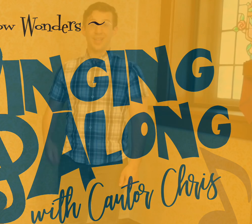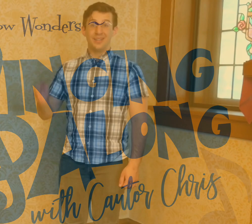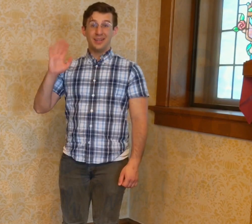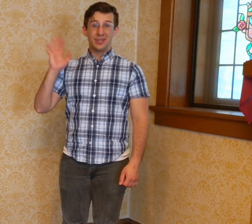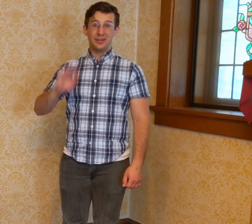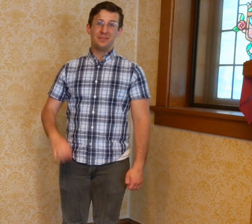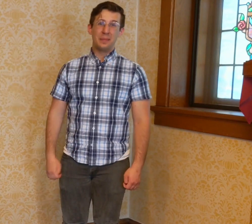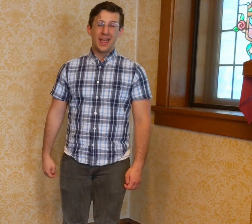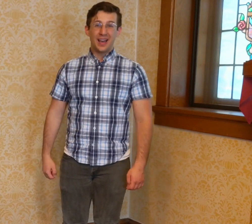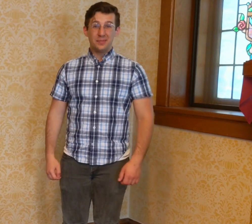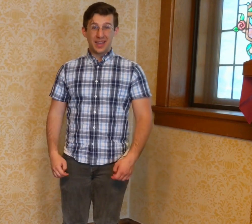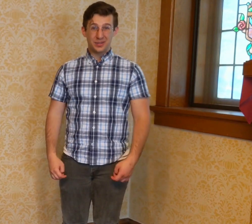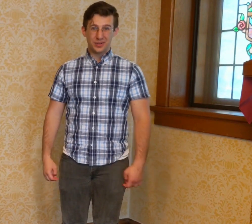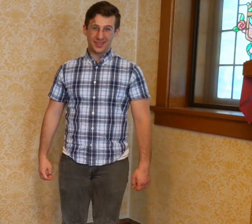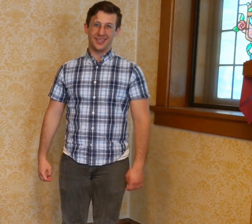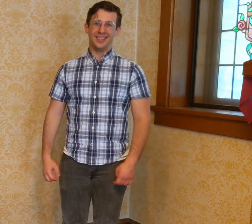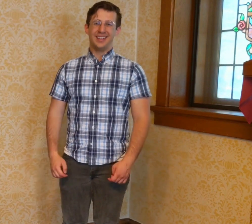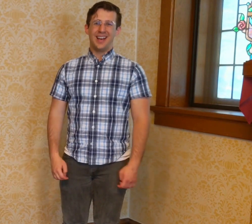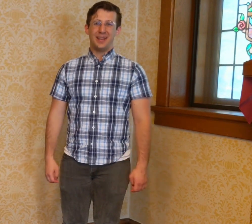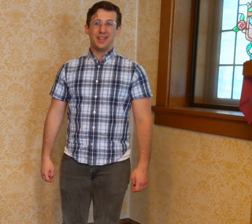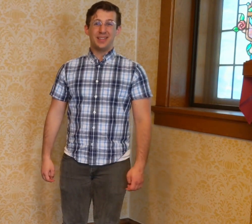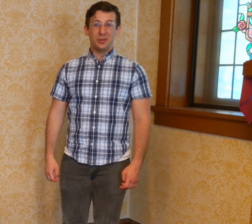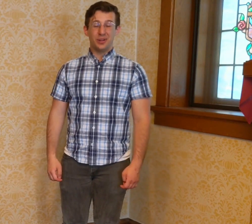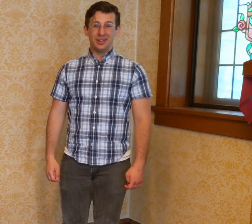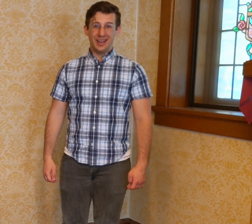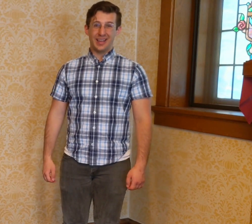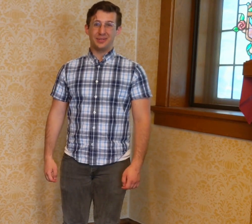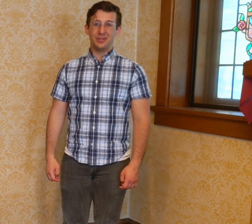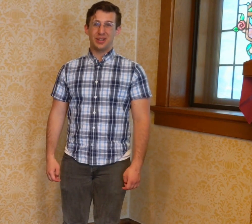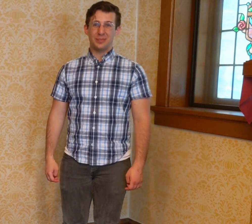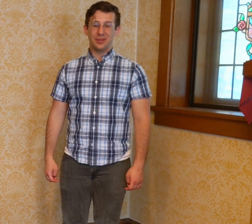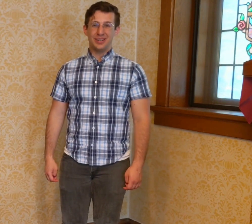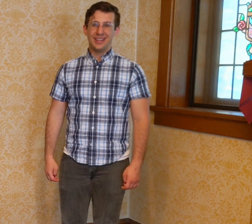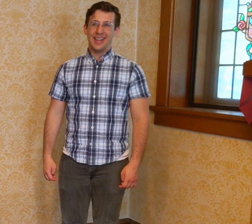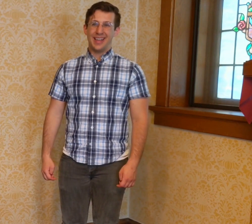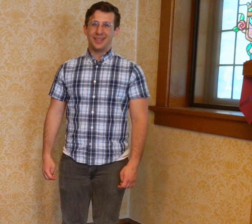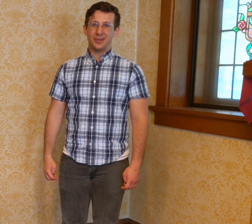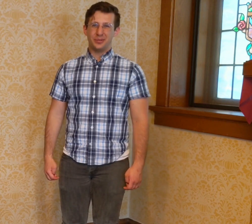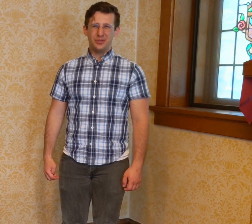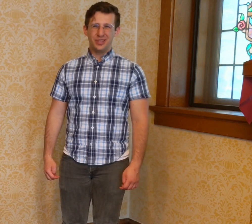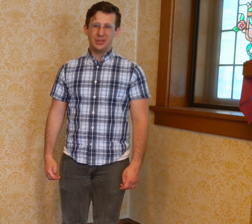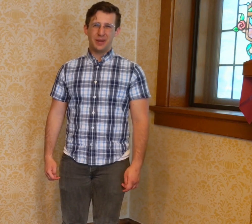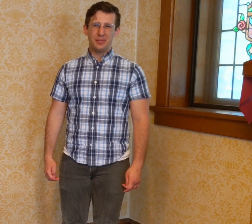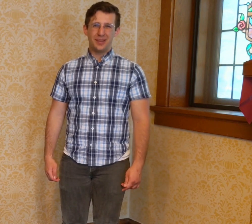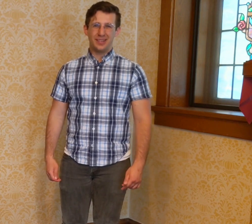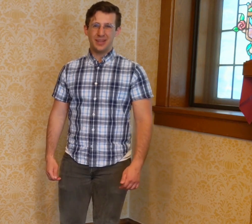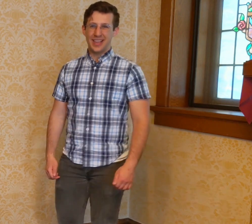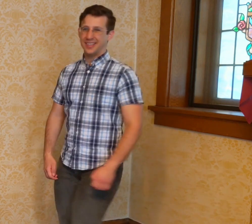Hello there. I'm Cantor Chris. I play the organ at Good Shepherd and so usually you probably see me like